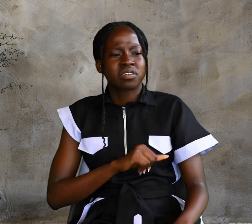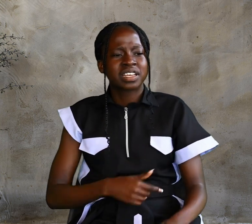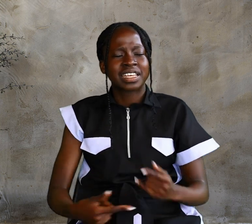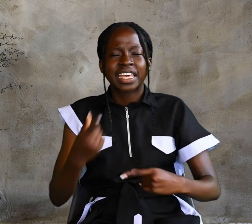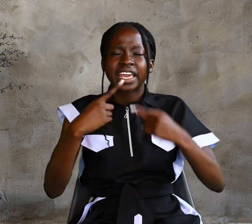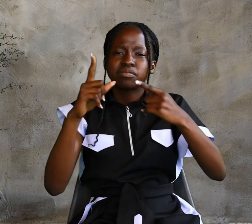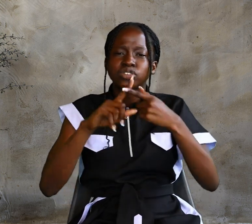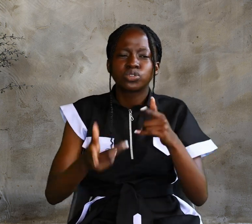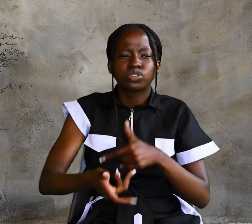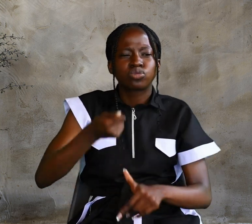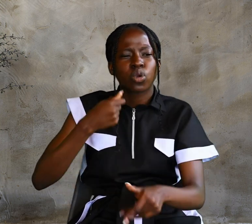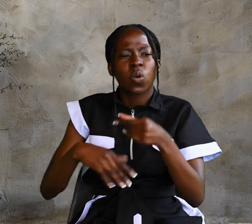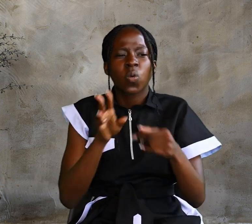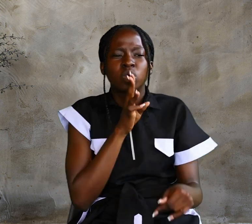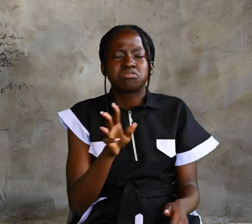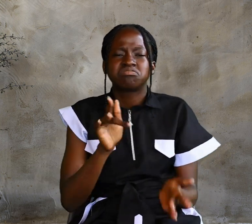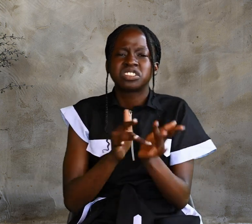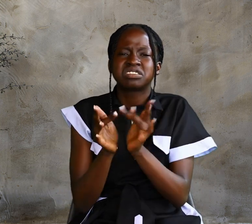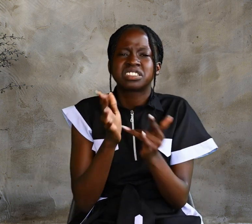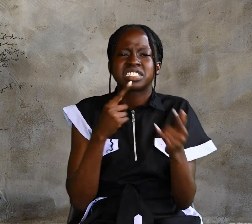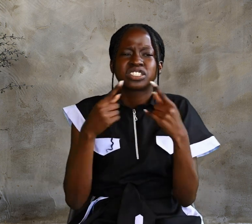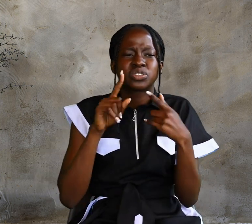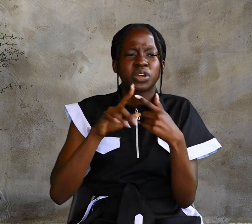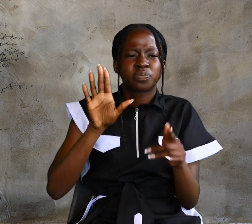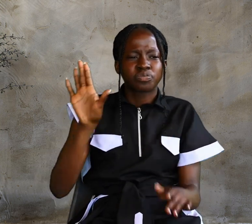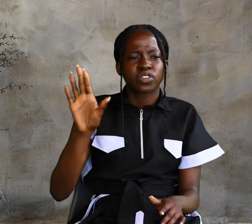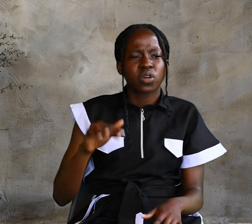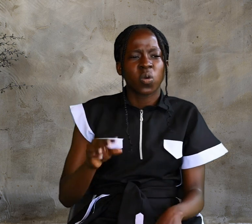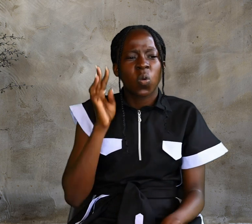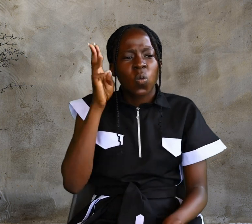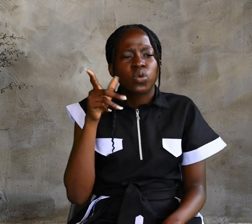Jesus said to her, Will you give me a drink?